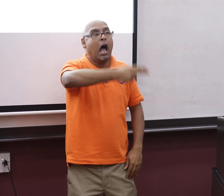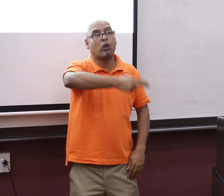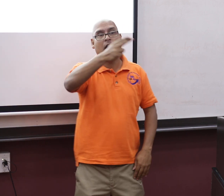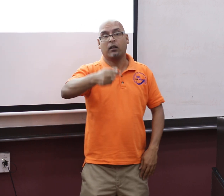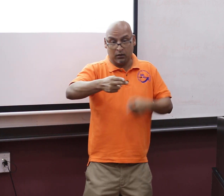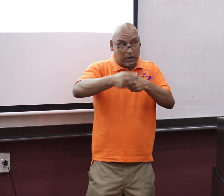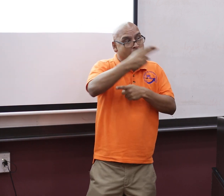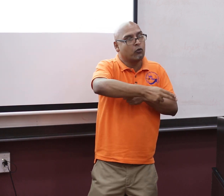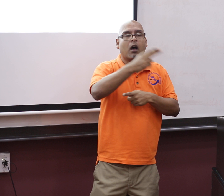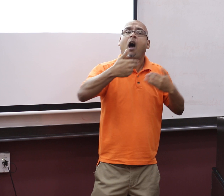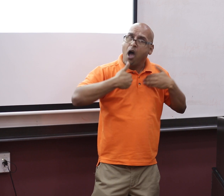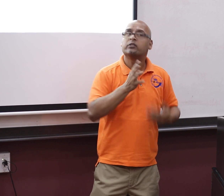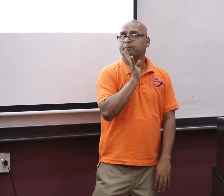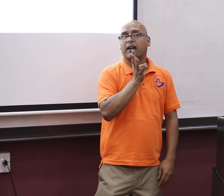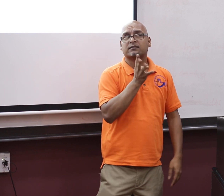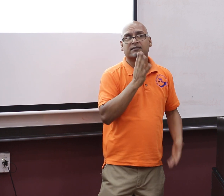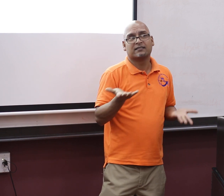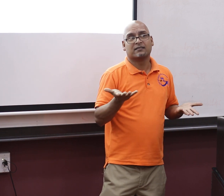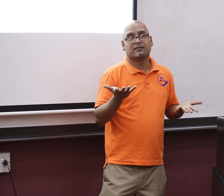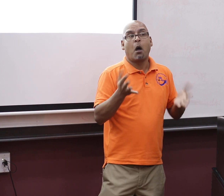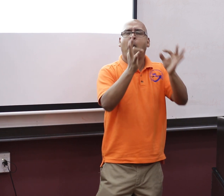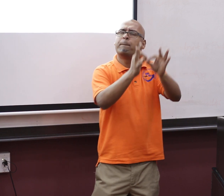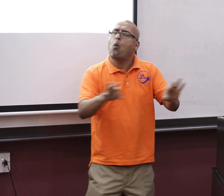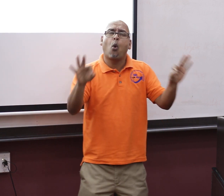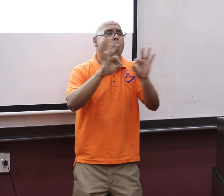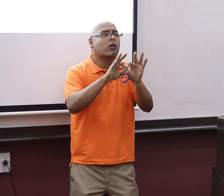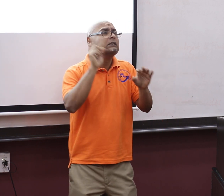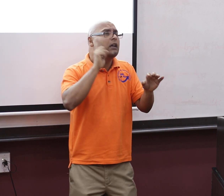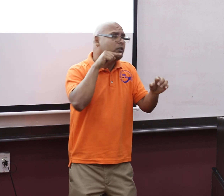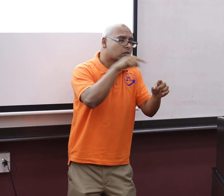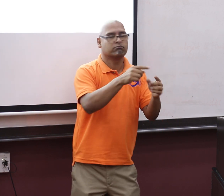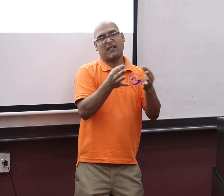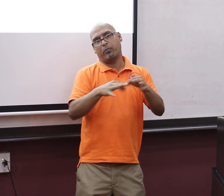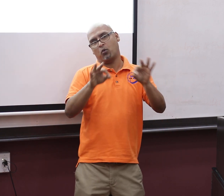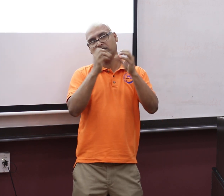Some people, for example, are bored with hearing and lose their hearing later on. Some people are hard of hearing.